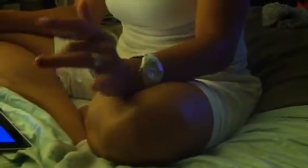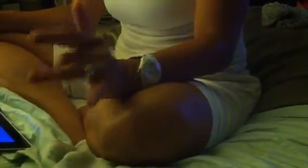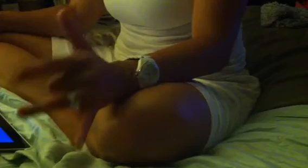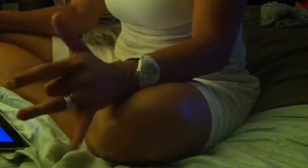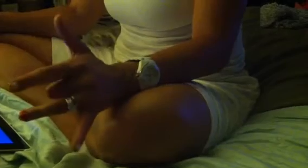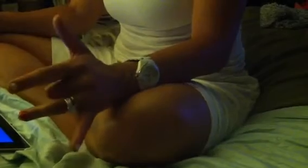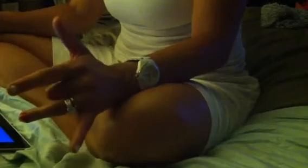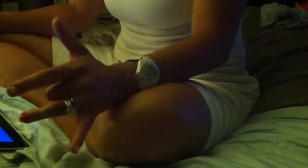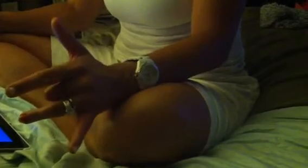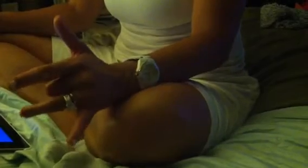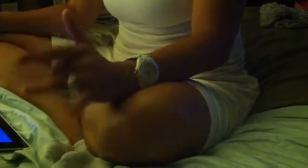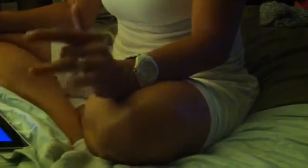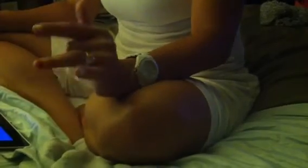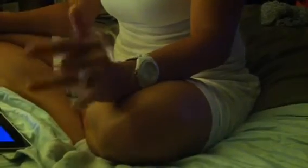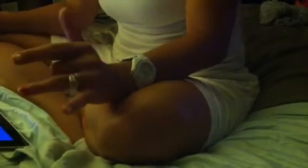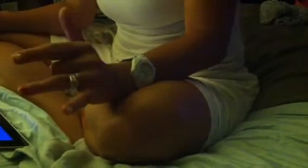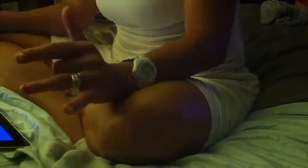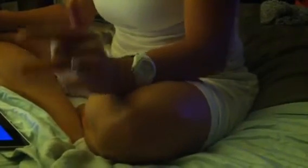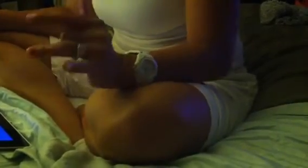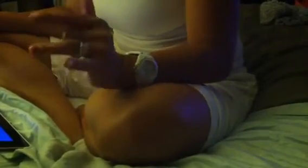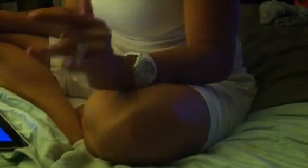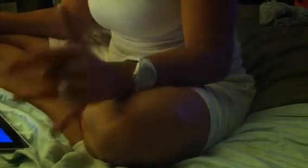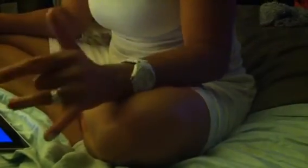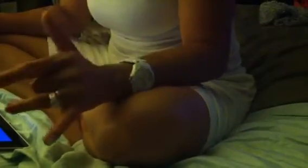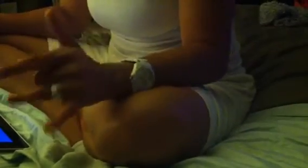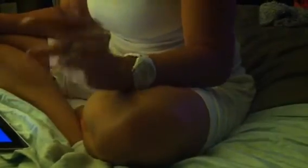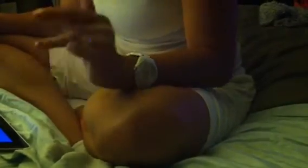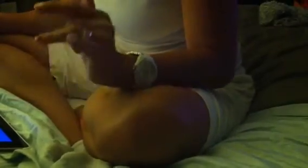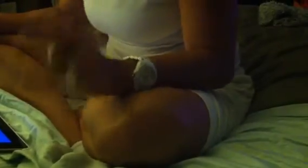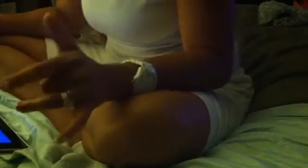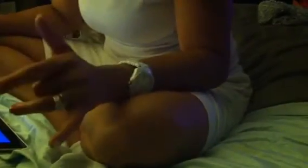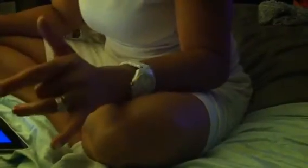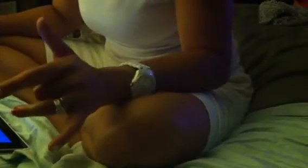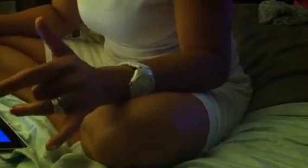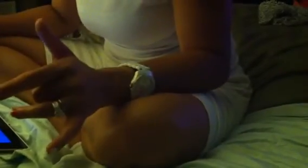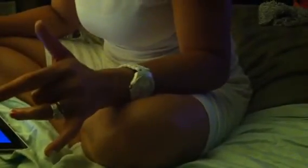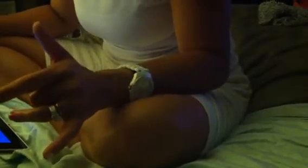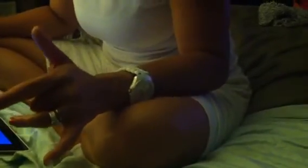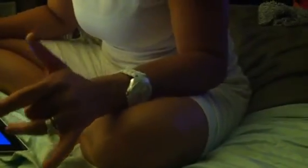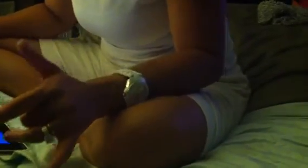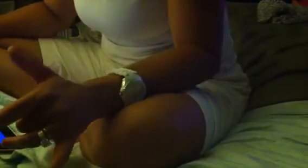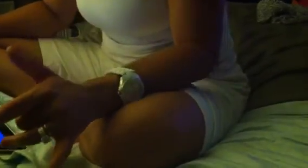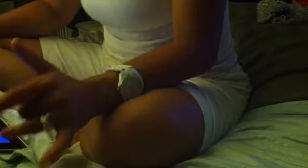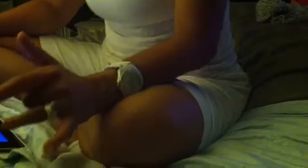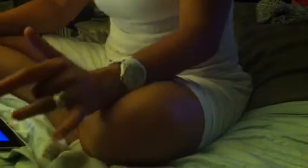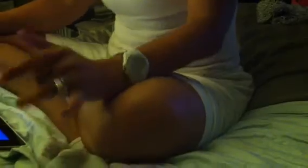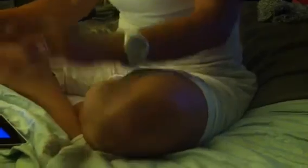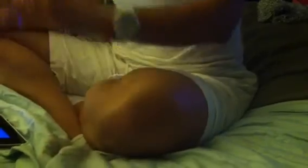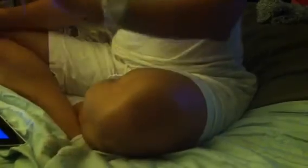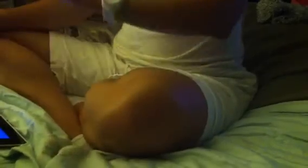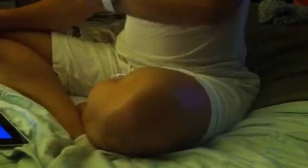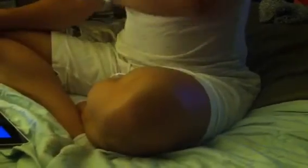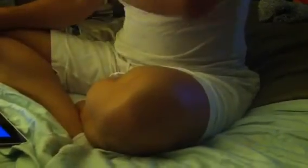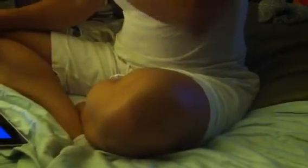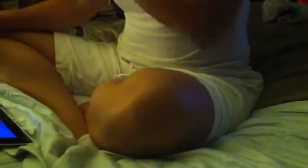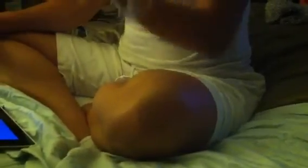would run? Baby, I thought you were the